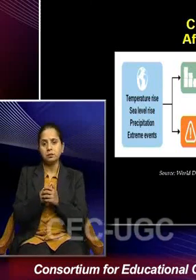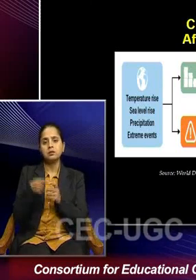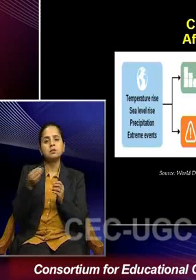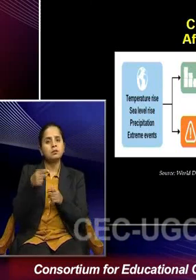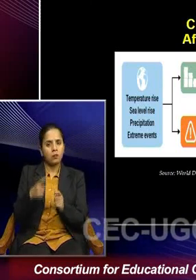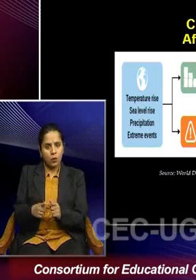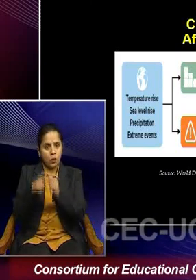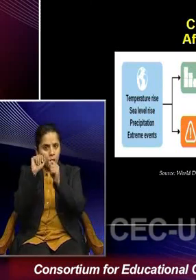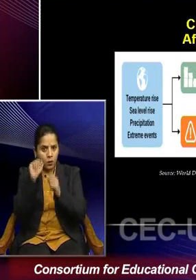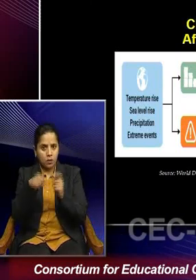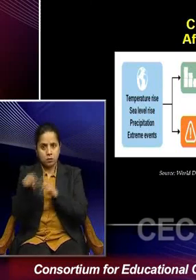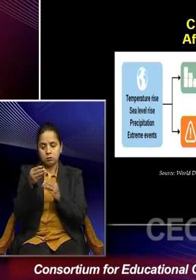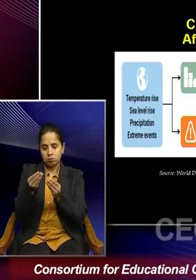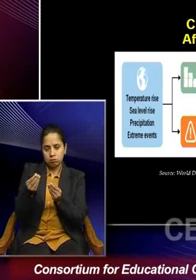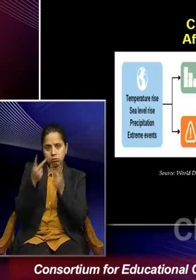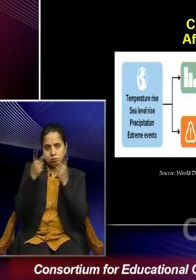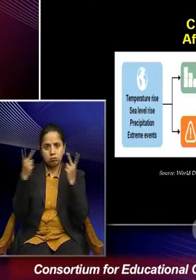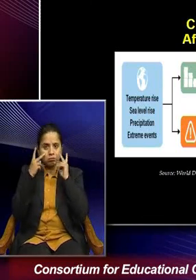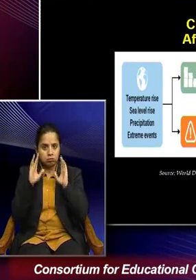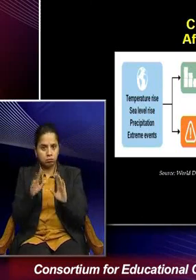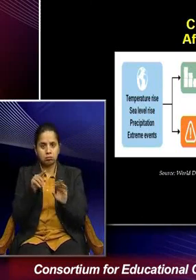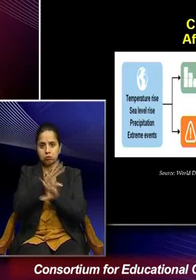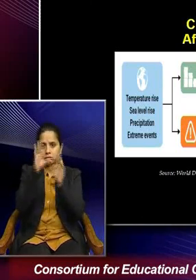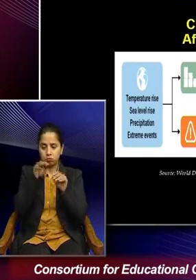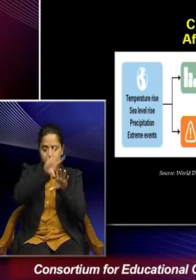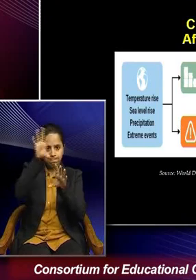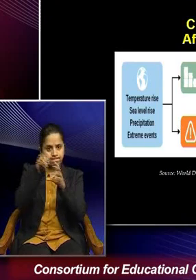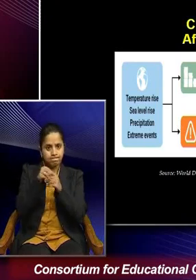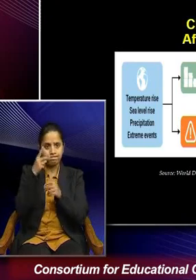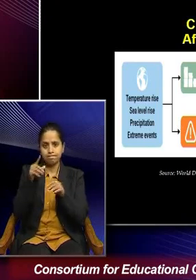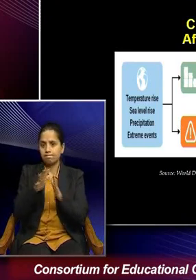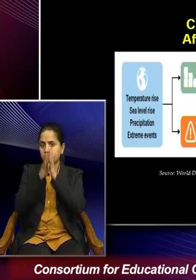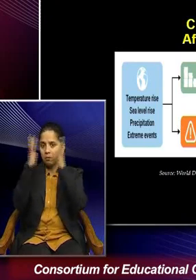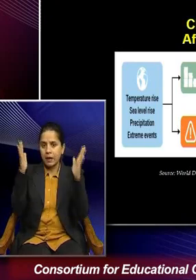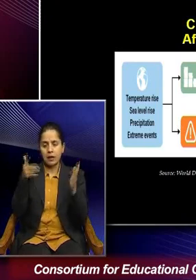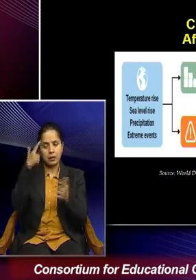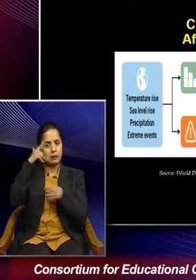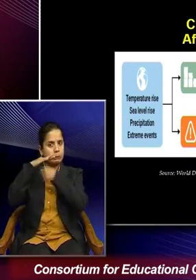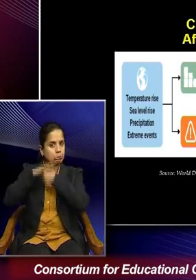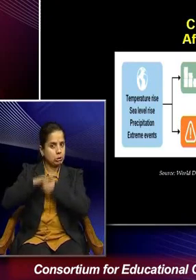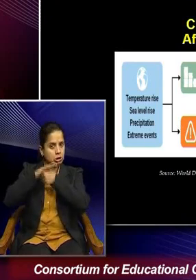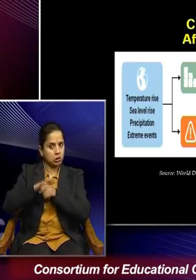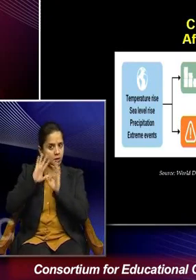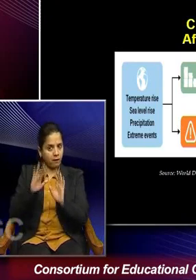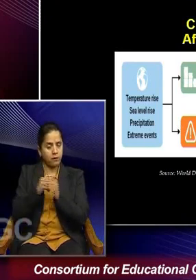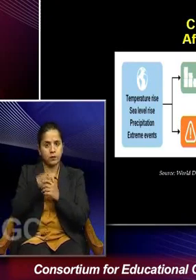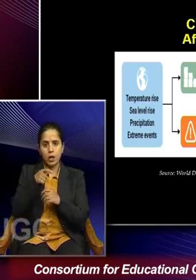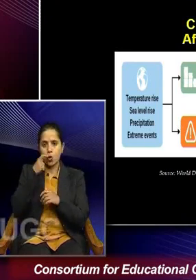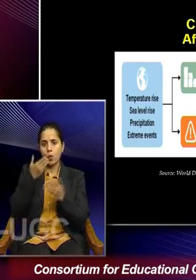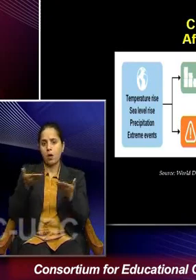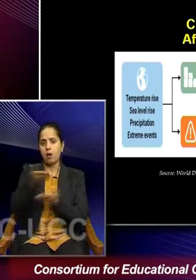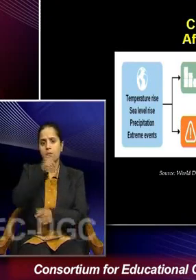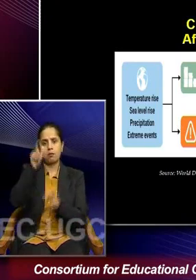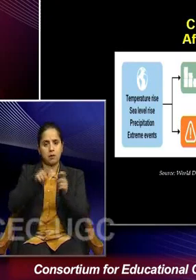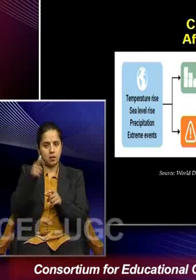quality of soil deteriorates. So, all put together, you know, there is a huge pressure on the human population,